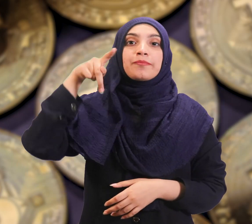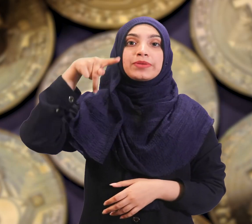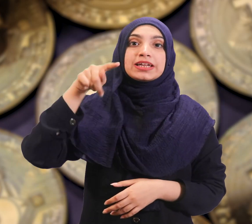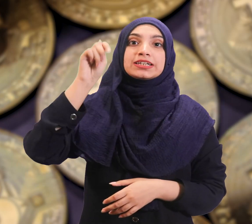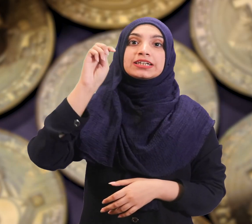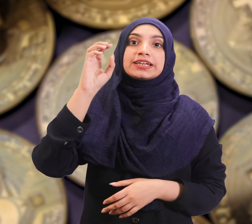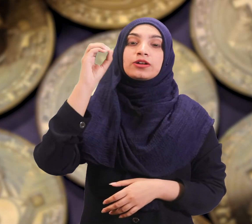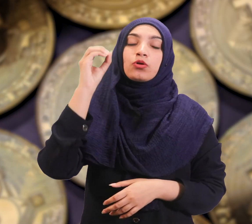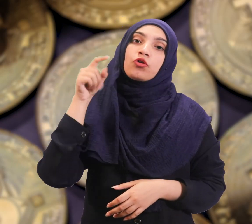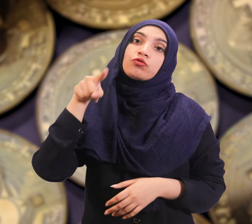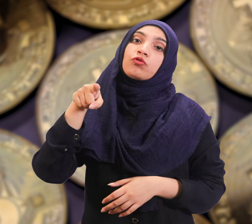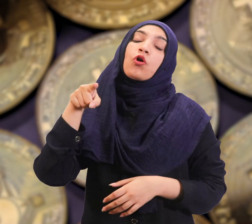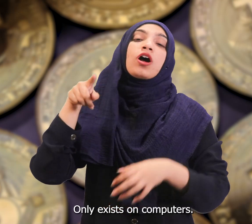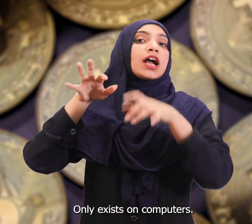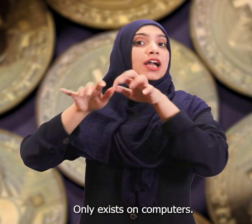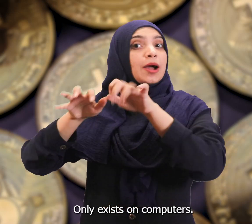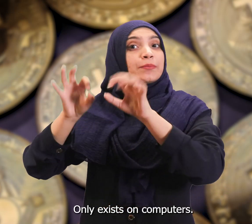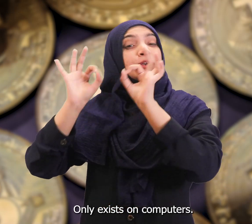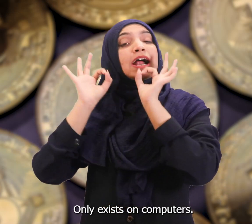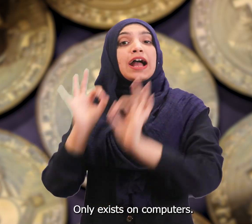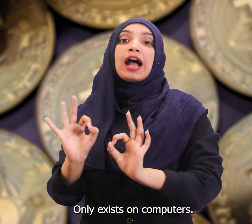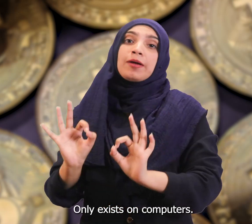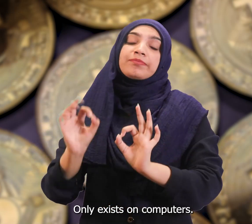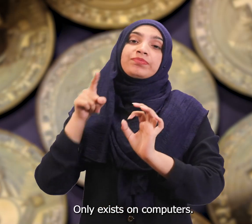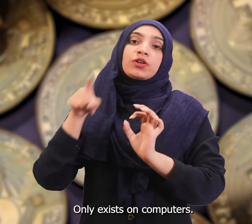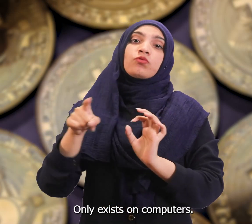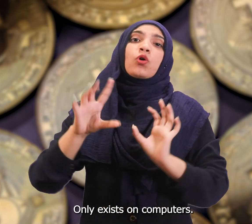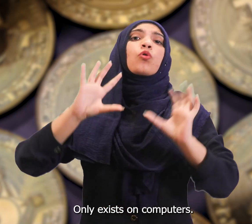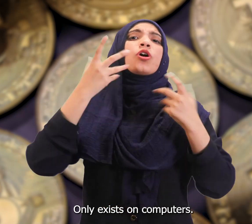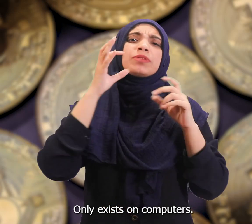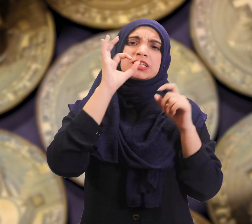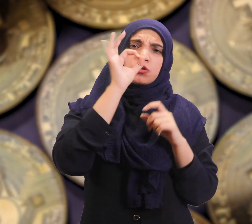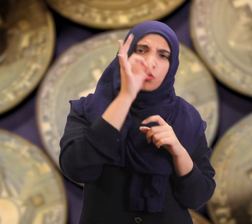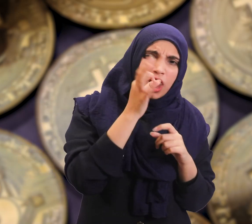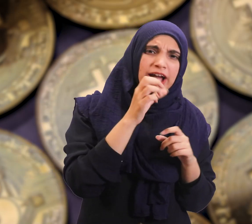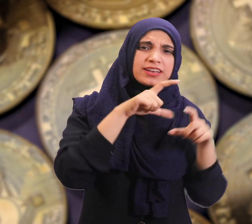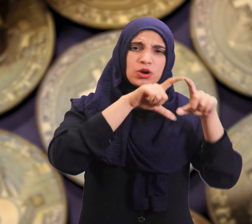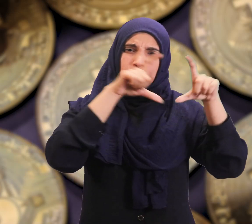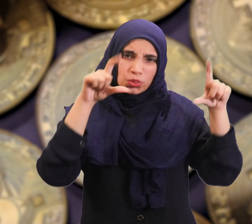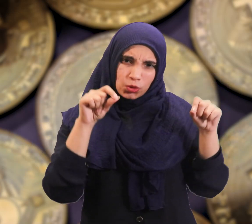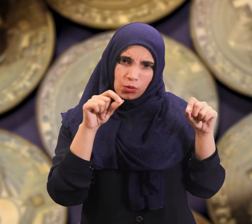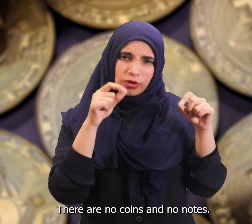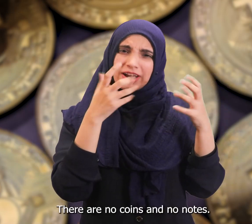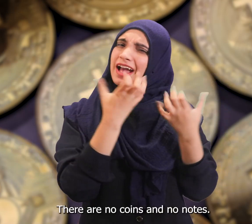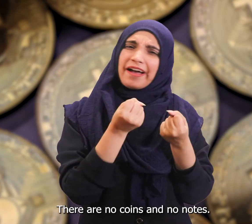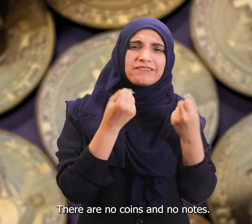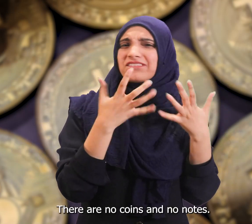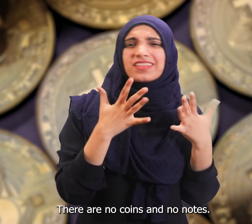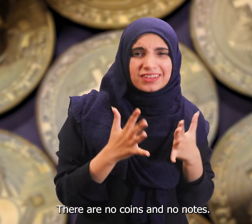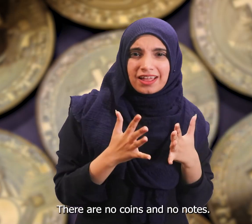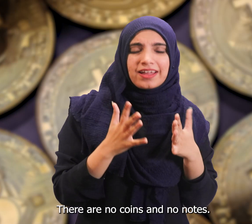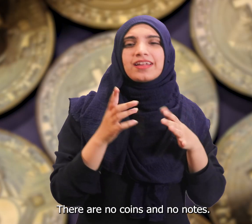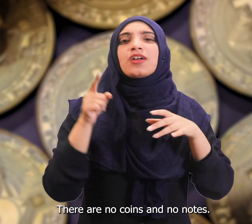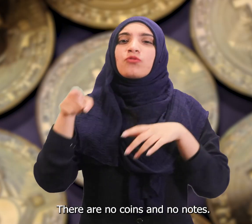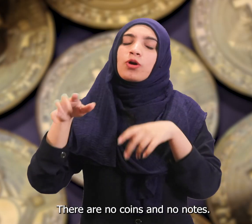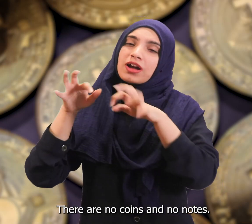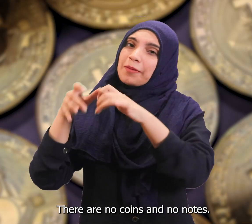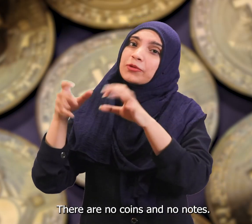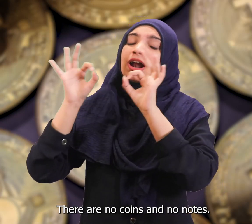Cryptocurrency only exists on computers. There are no coins and no notes.